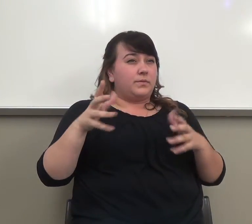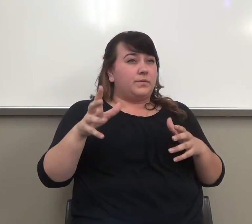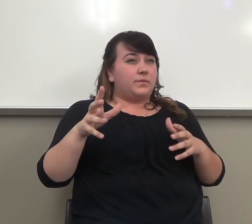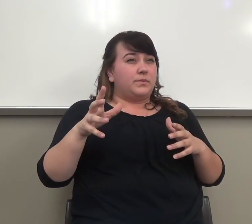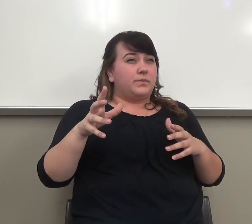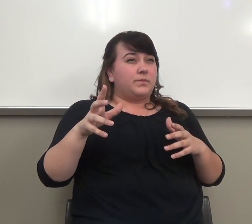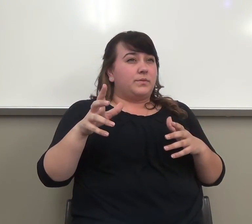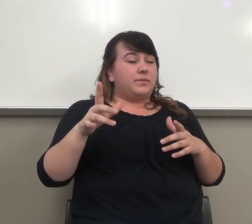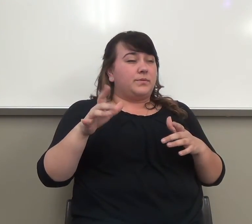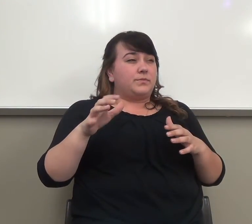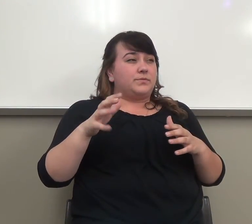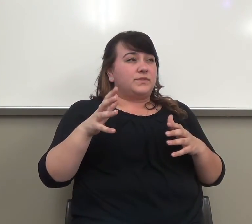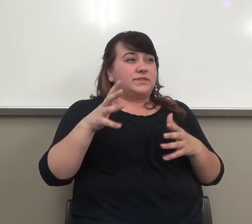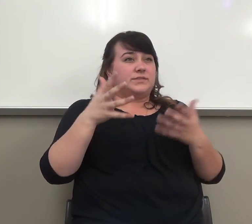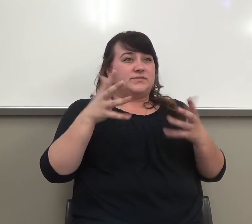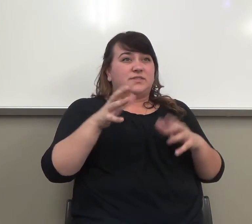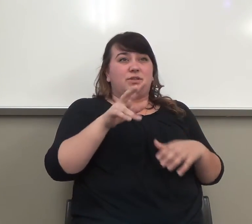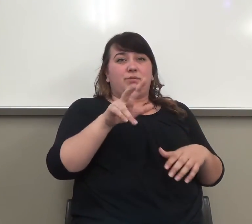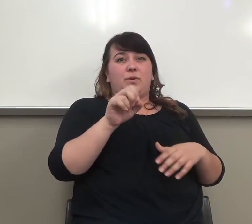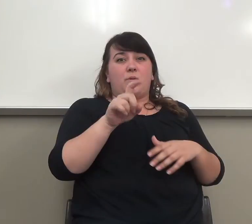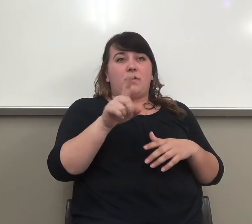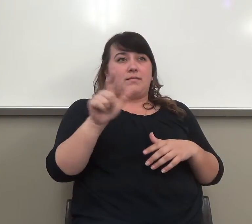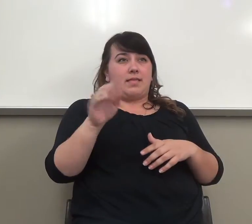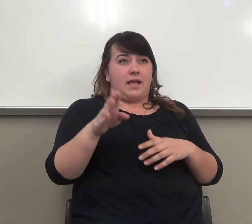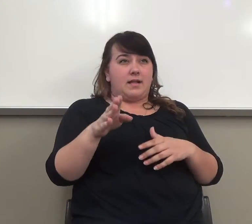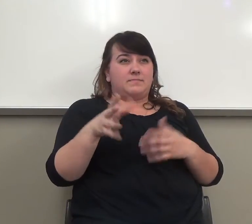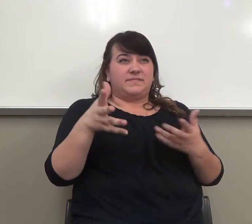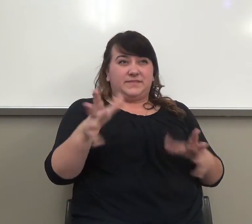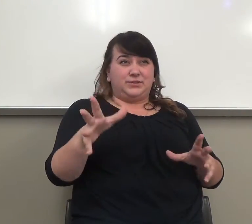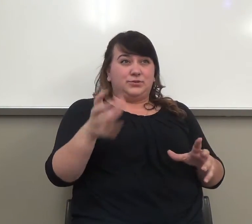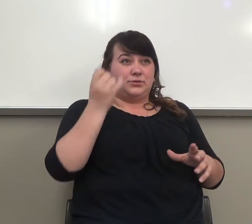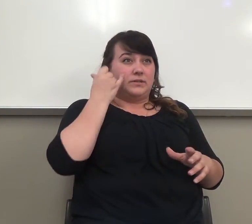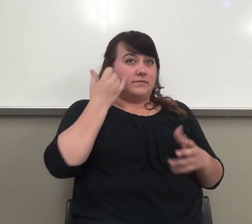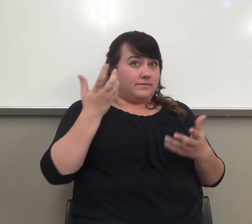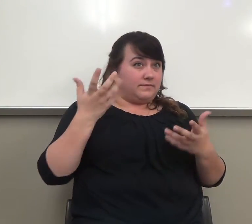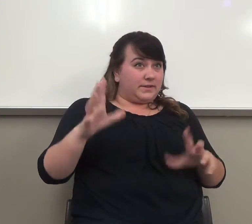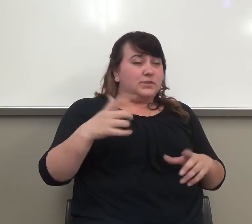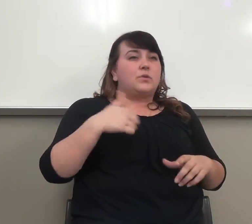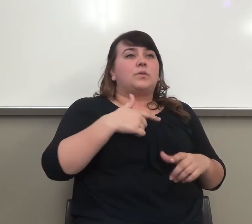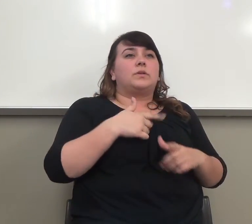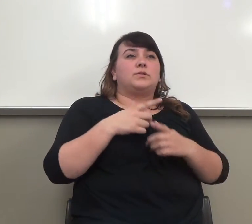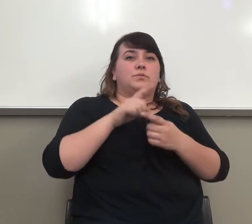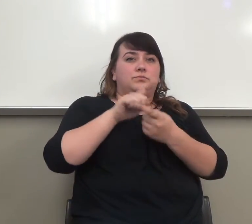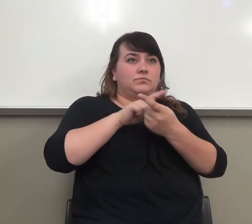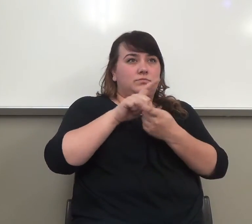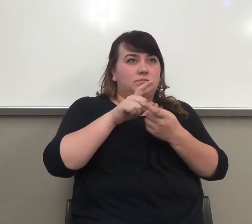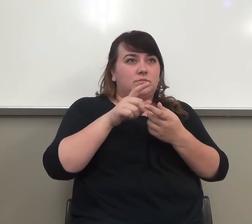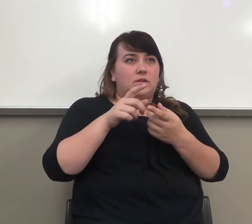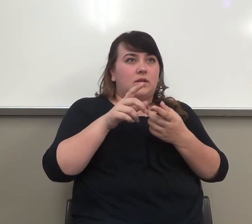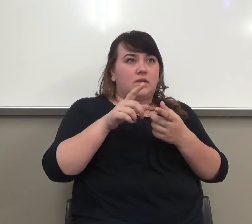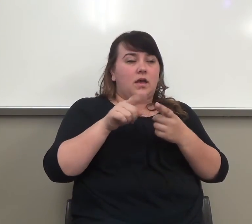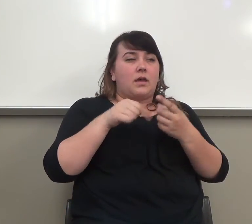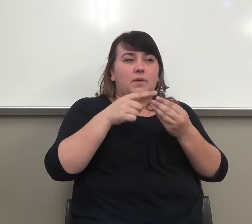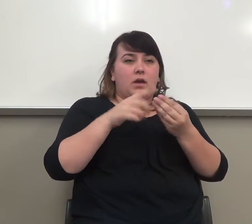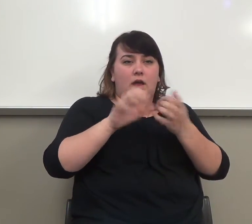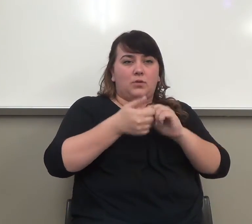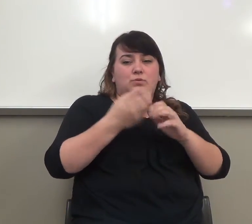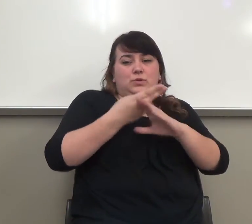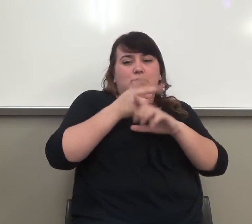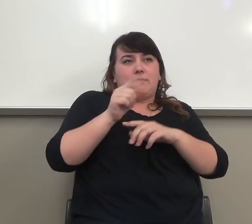done at the 301 lab. If that's you, we need to talk to them about an alternative to the lab. is necessary.